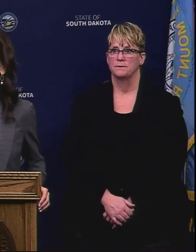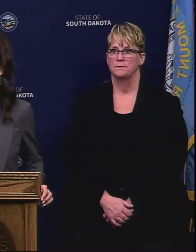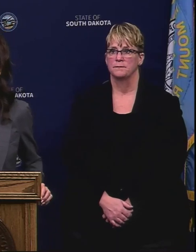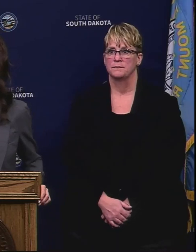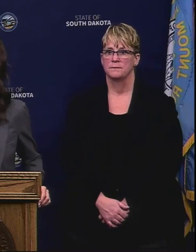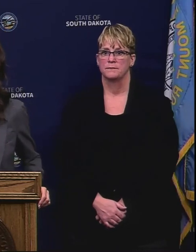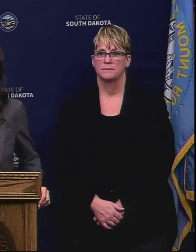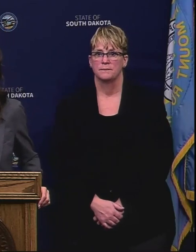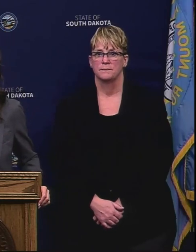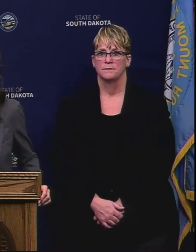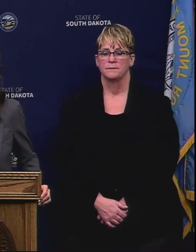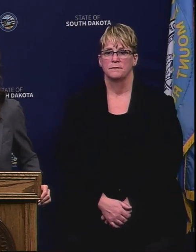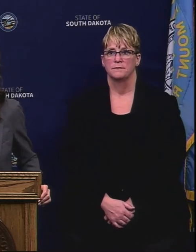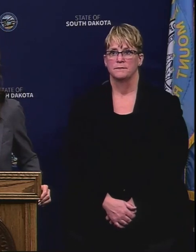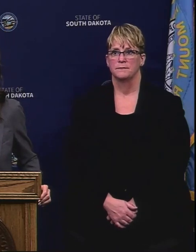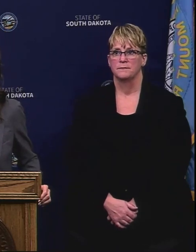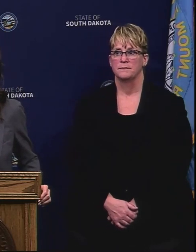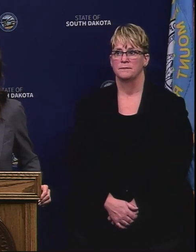Further questions?